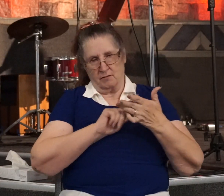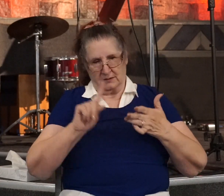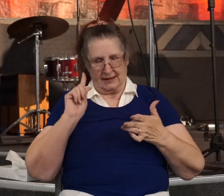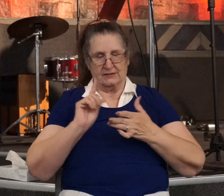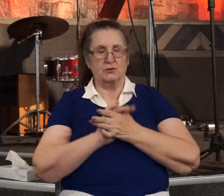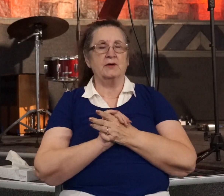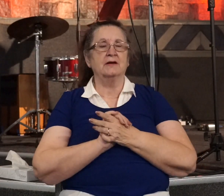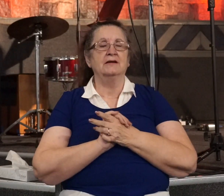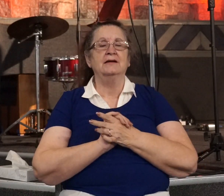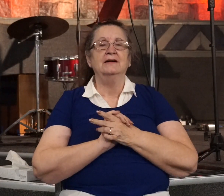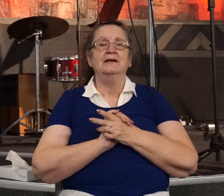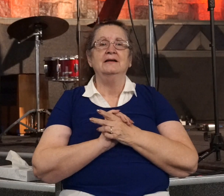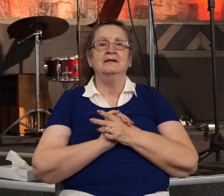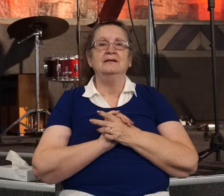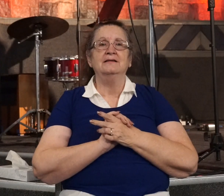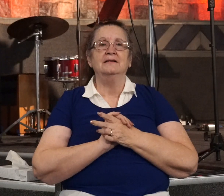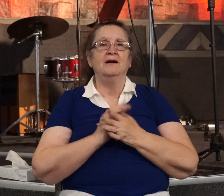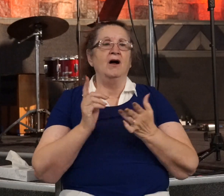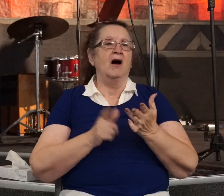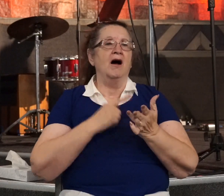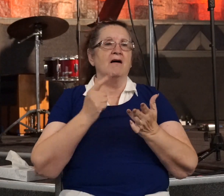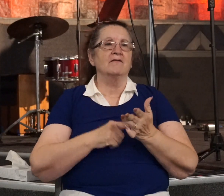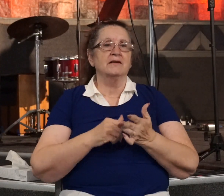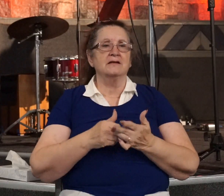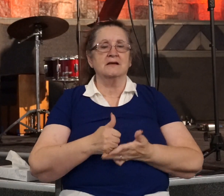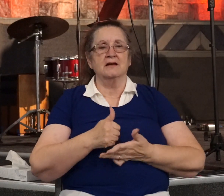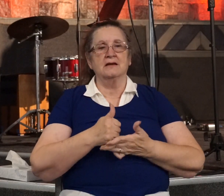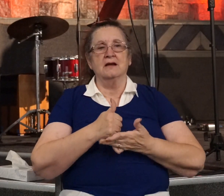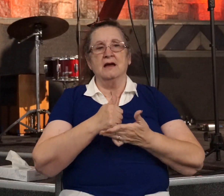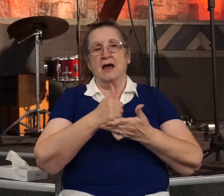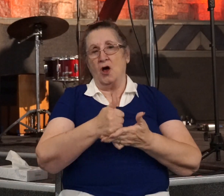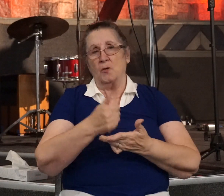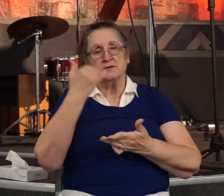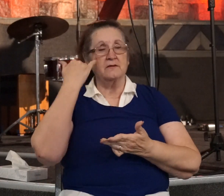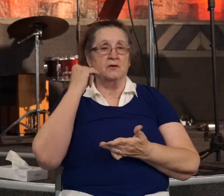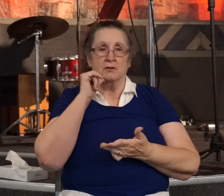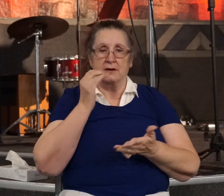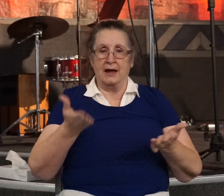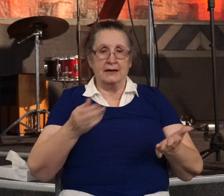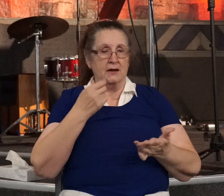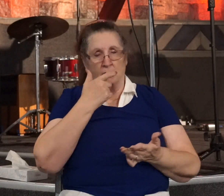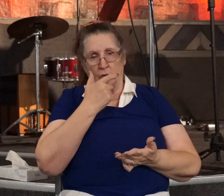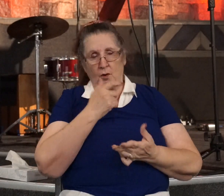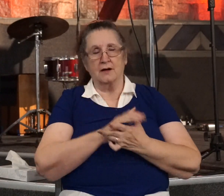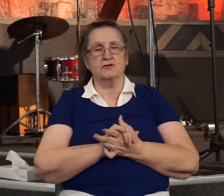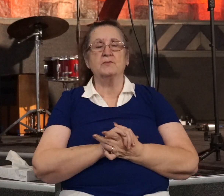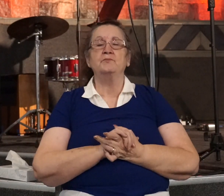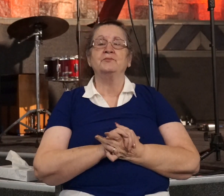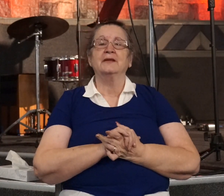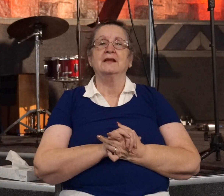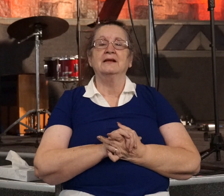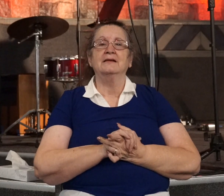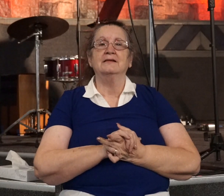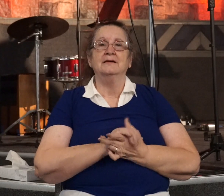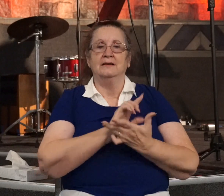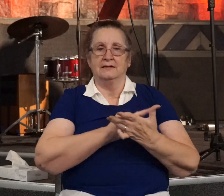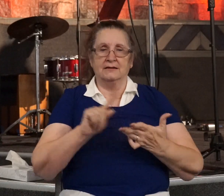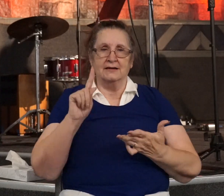This is oftentimes helpful for anyone who wasn't here or unavailable to watch it online. But last week, we took a look at the